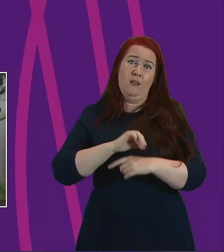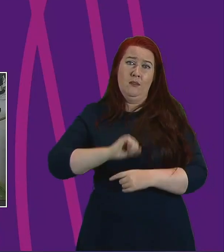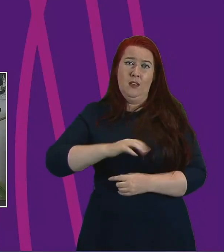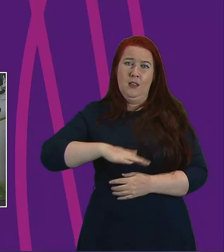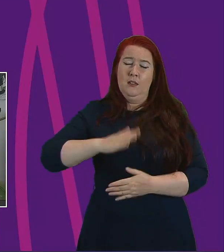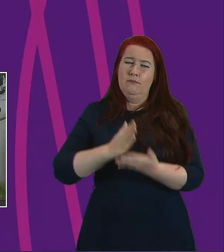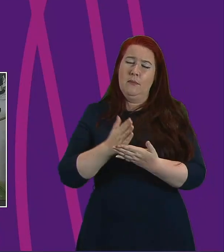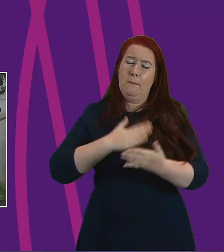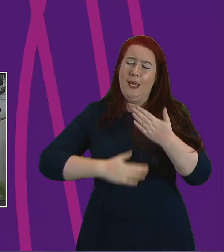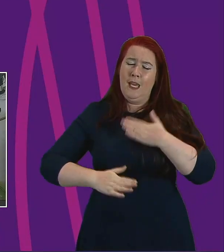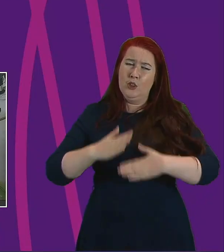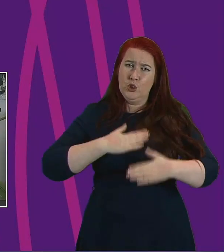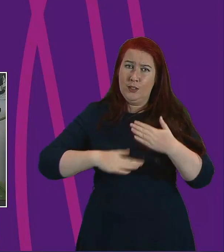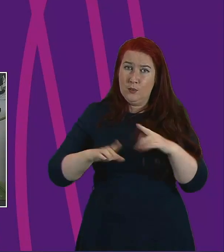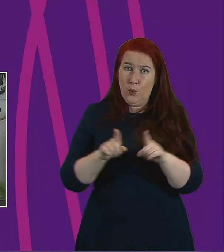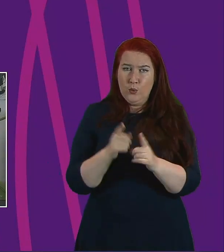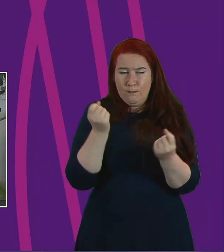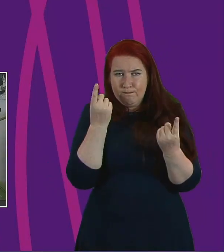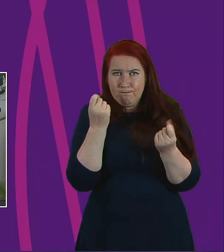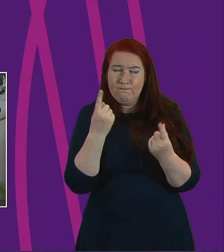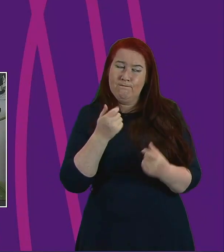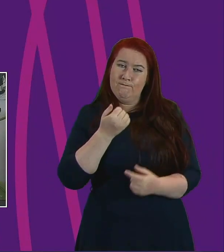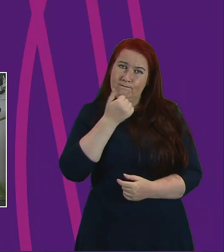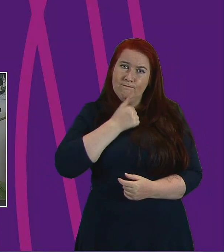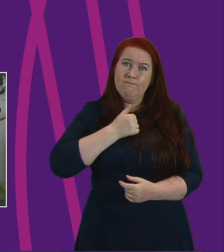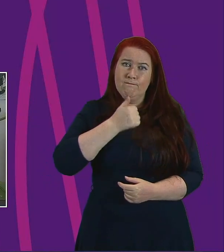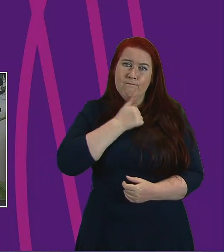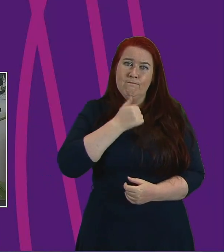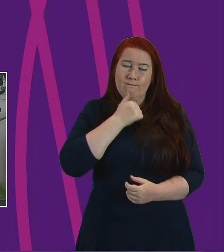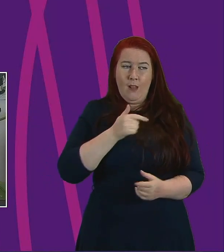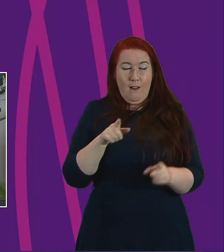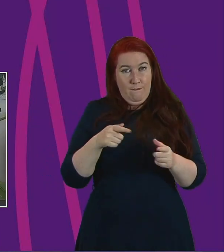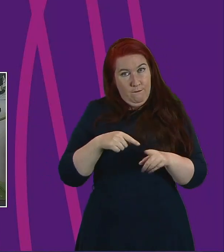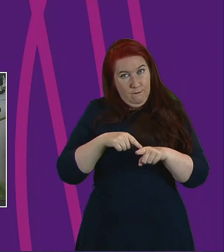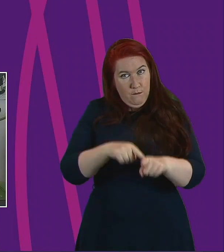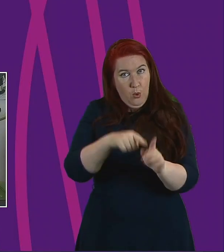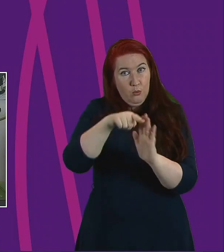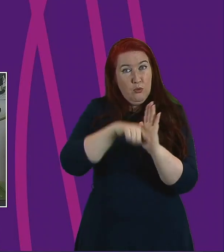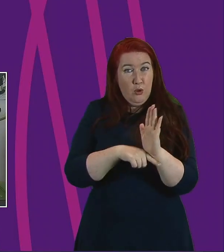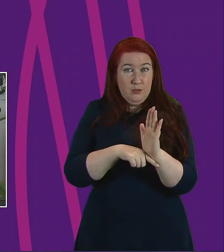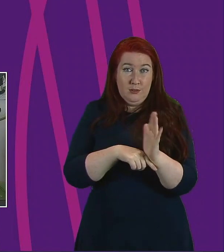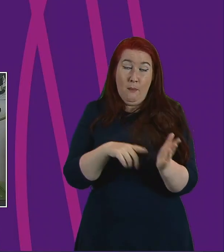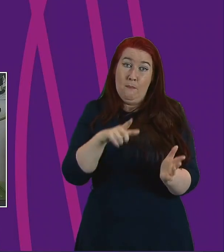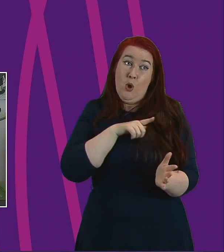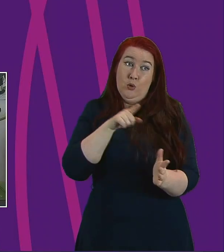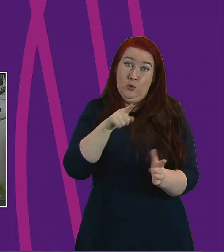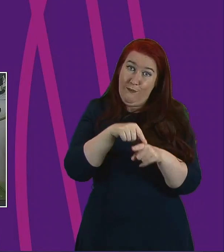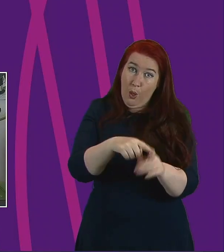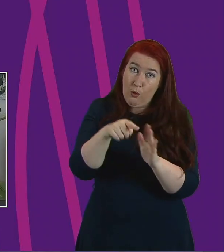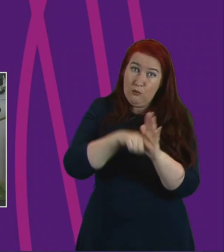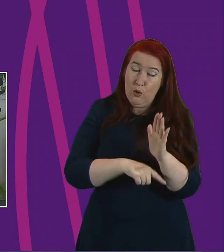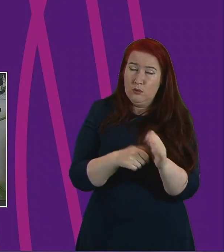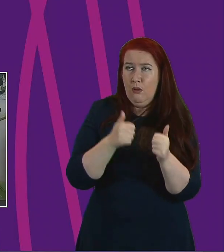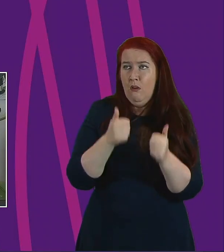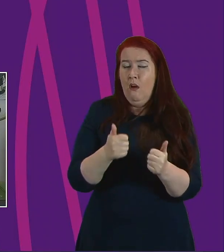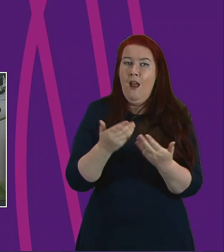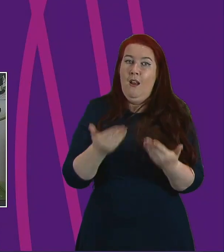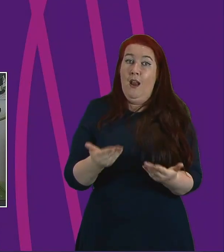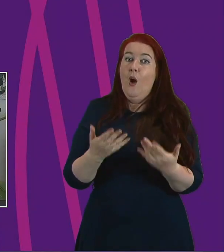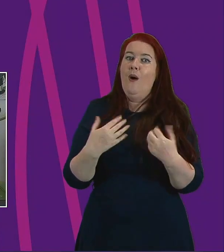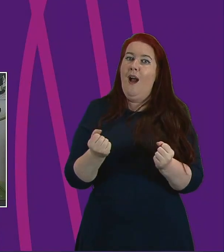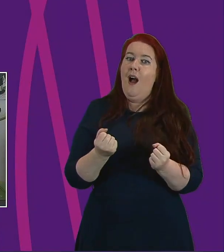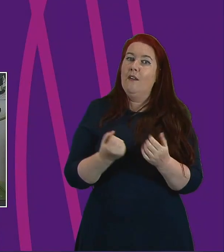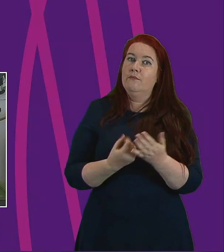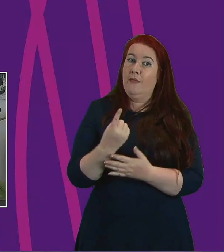patient and understanding and sticking with the lockdown guidance. It's because of you that we find ourselves in the position of having a